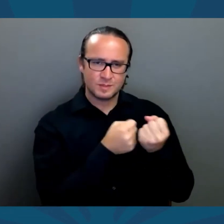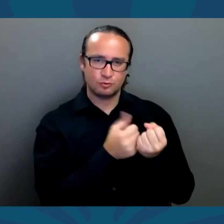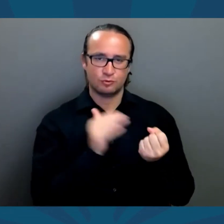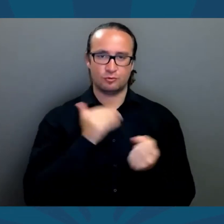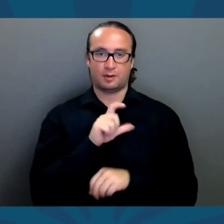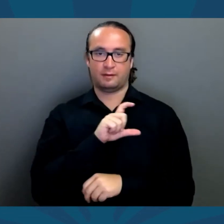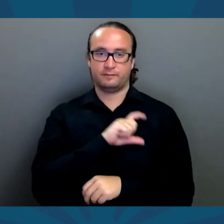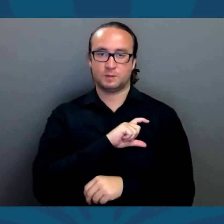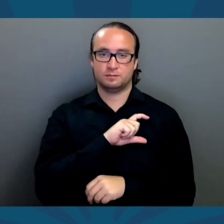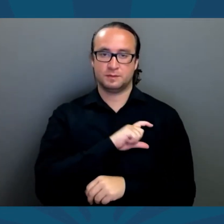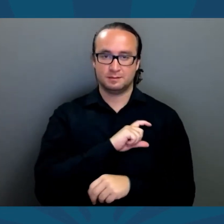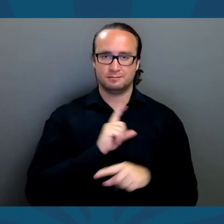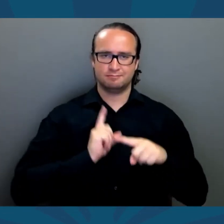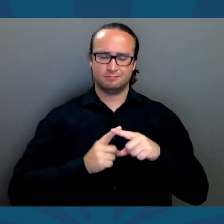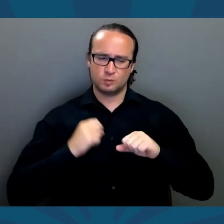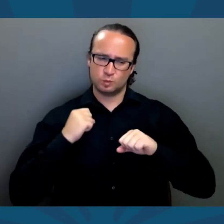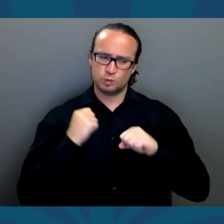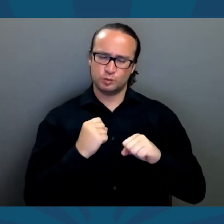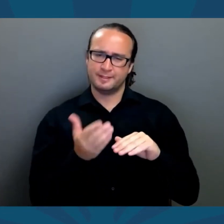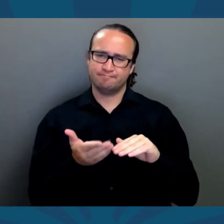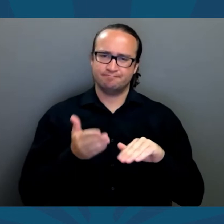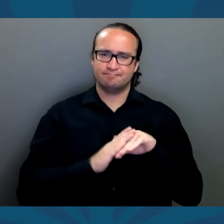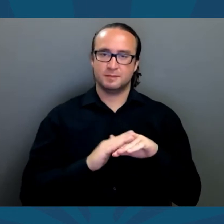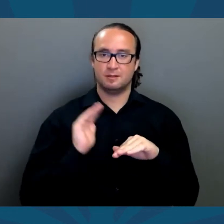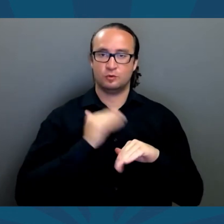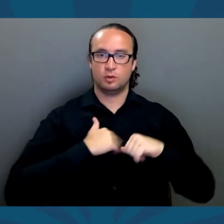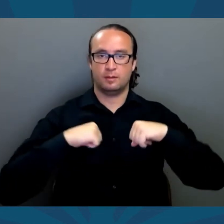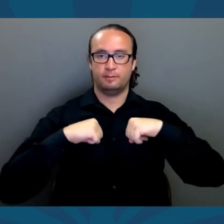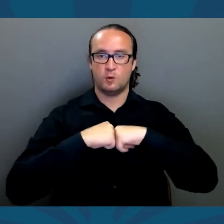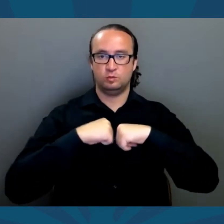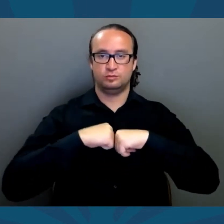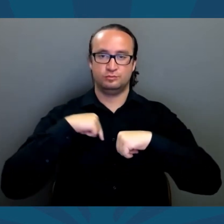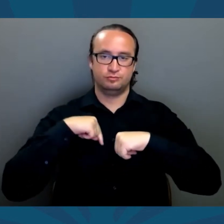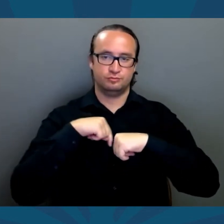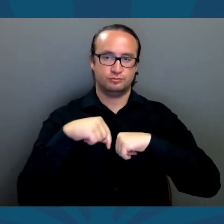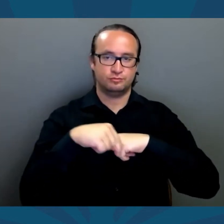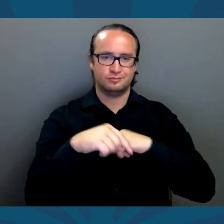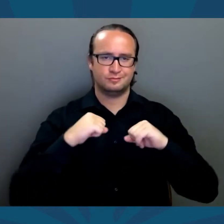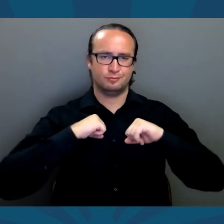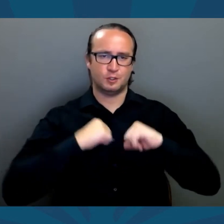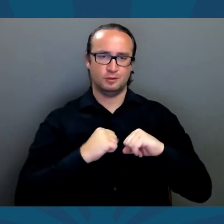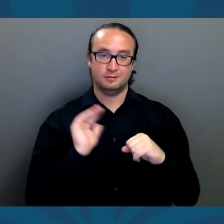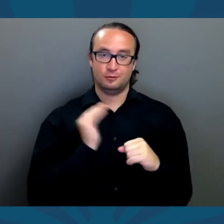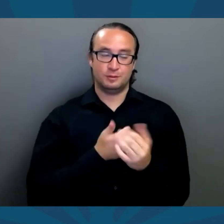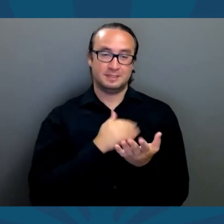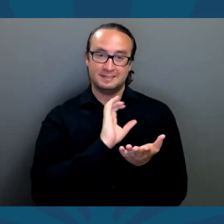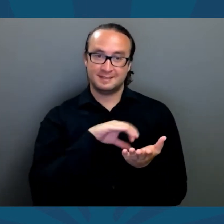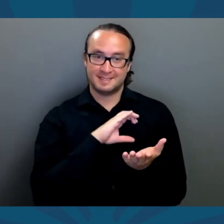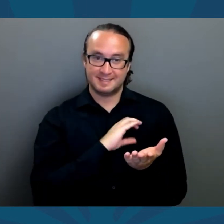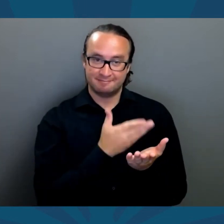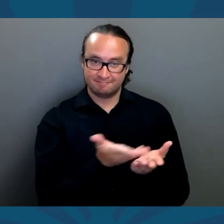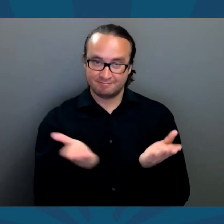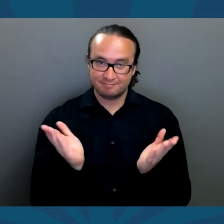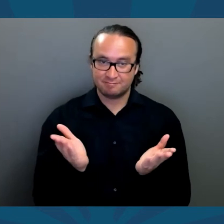District 4 needs support for law enforcement and a strengthened southern border